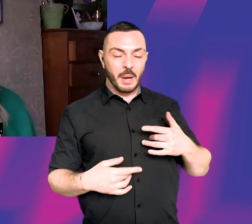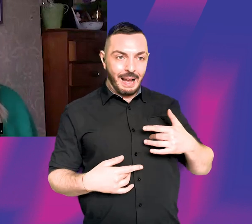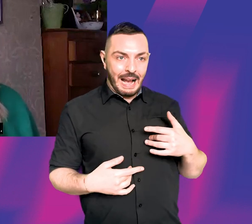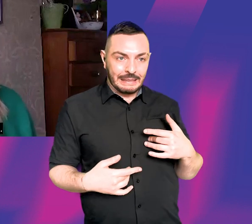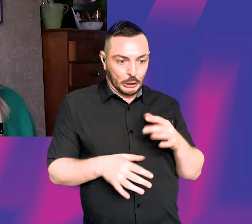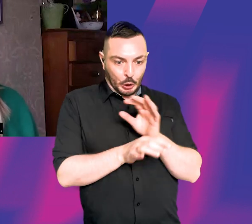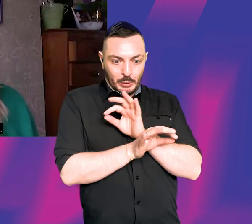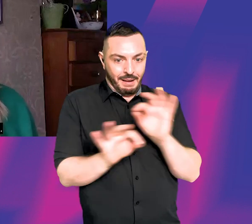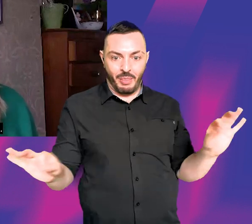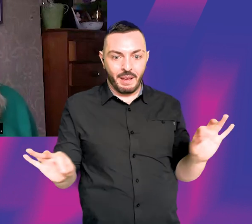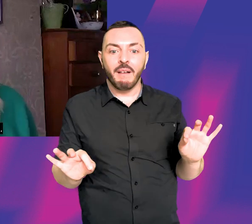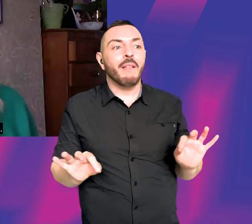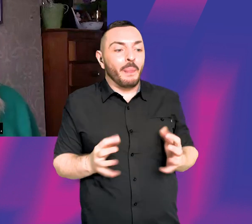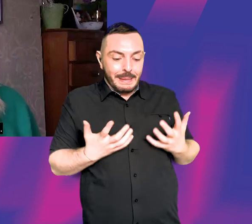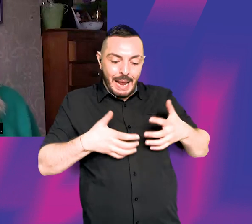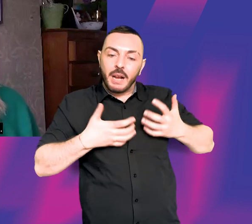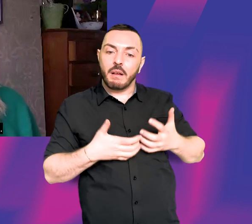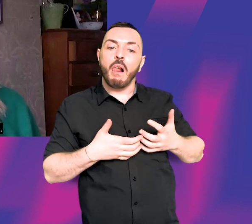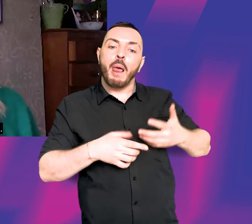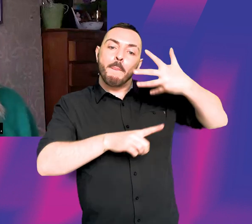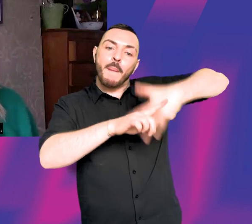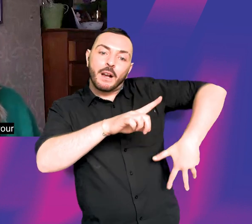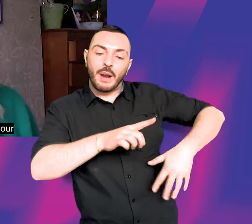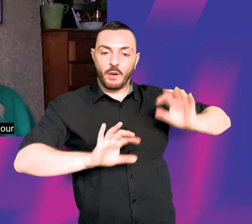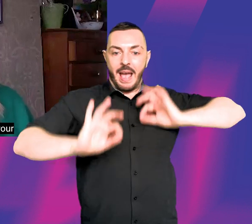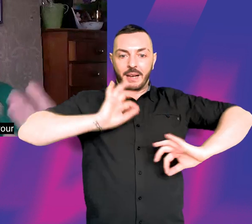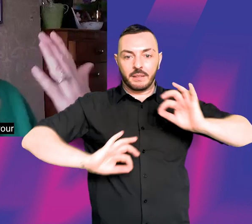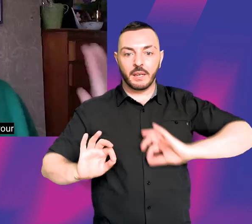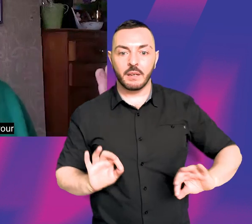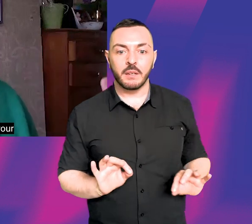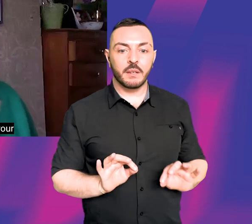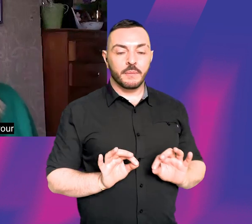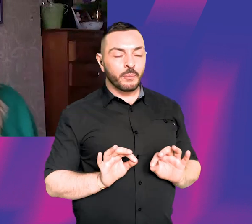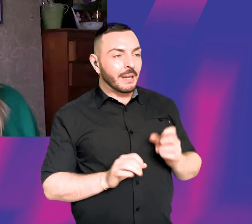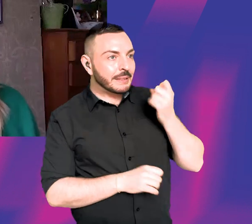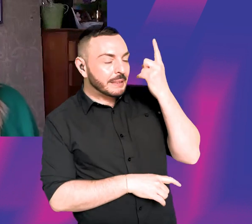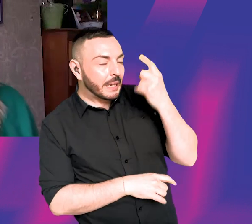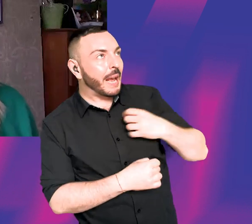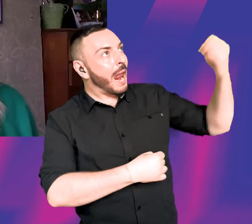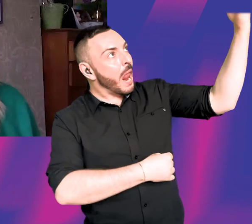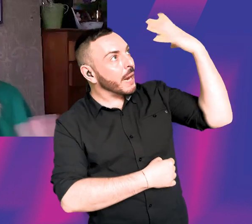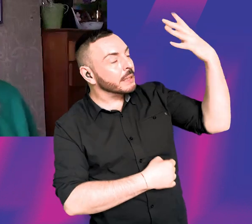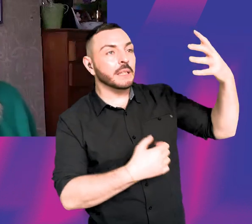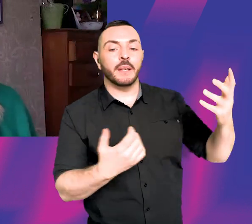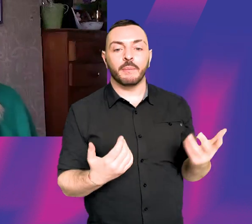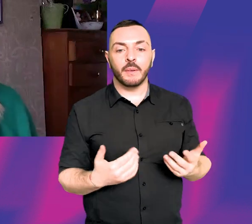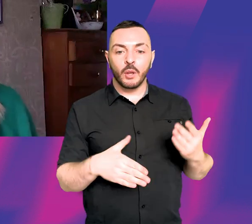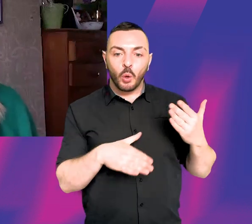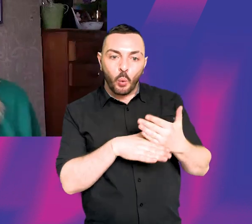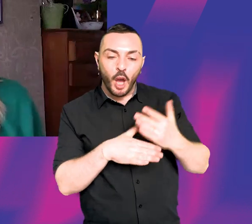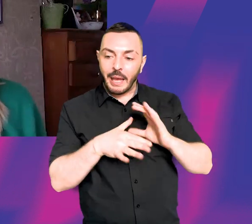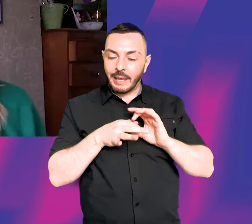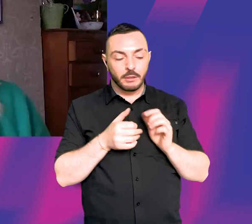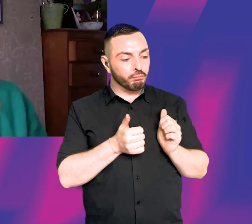about the kind of test technical aspects of, of acting at all, hitting a mark, understanding where your light is like working with another